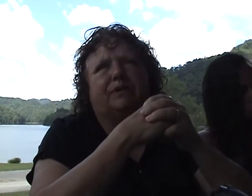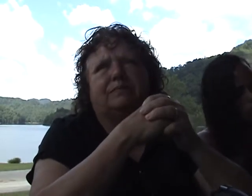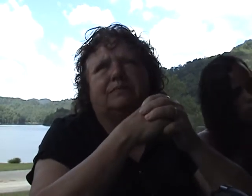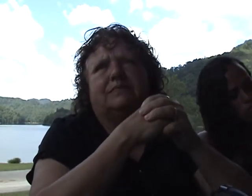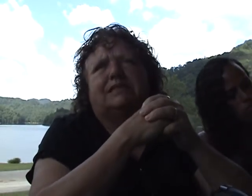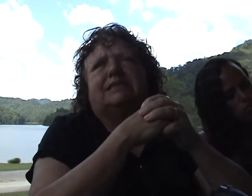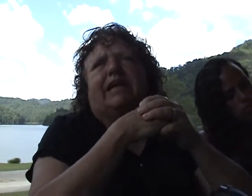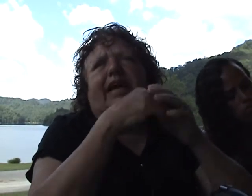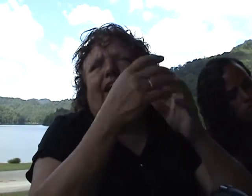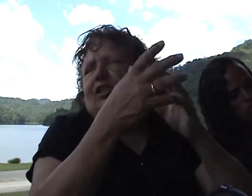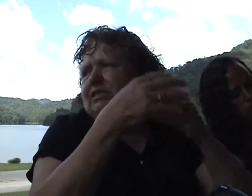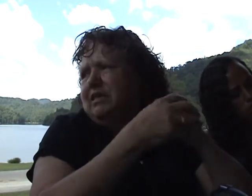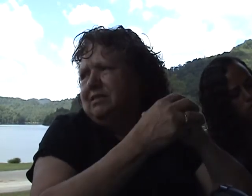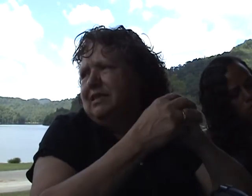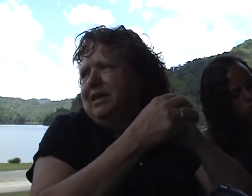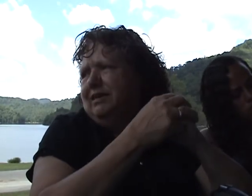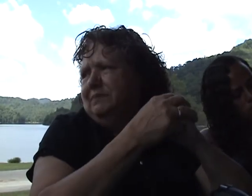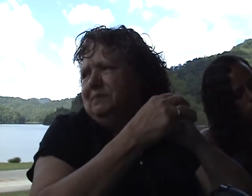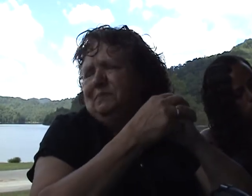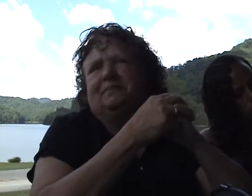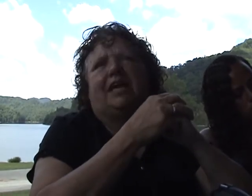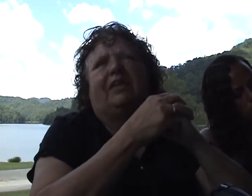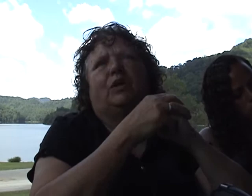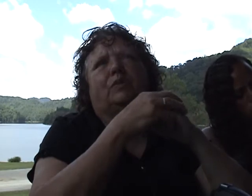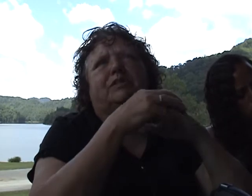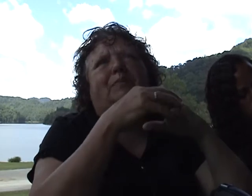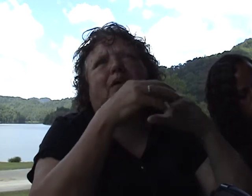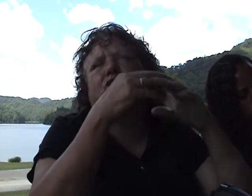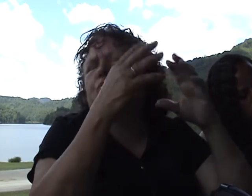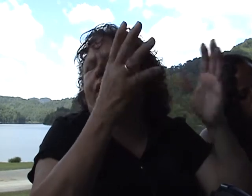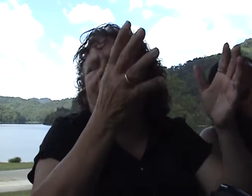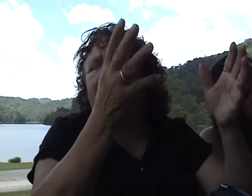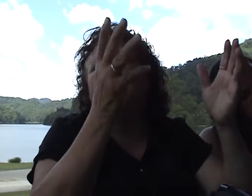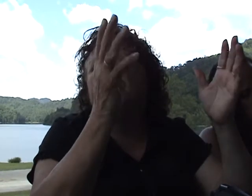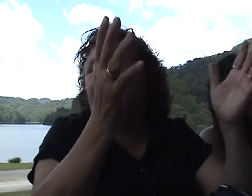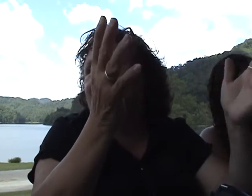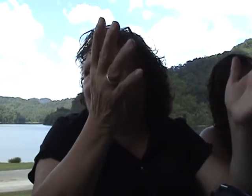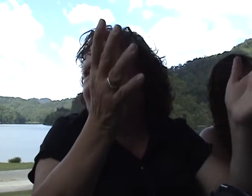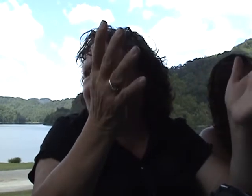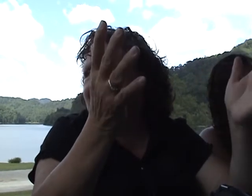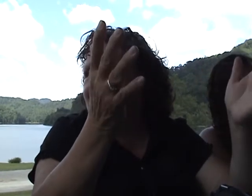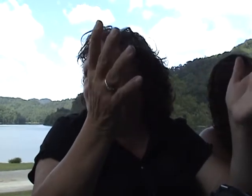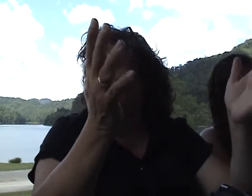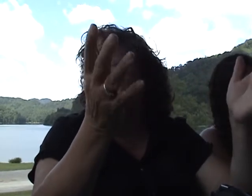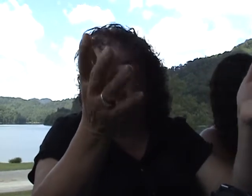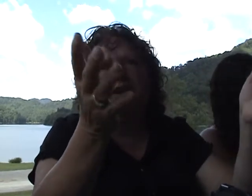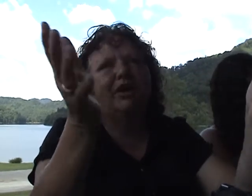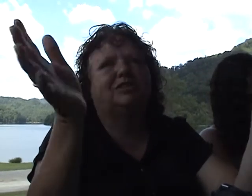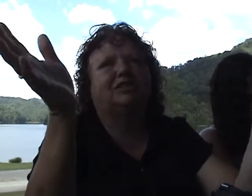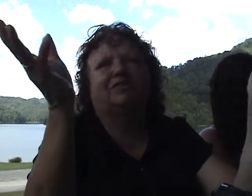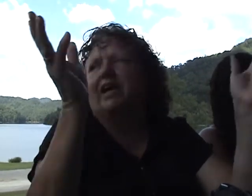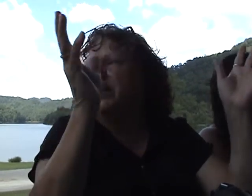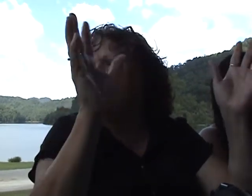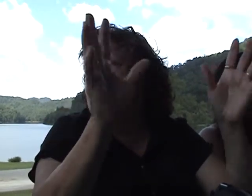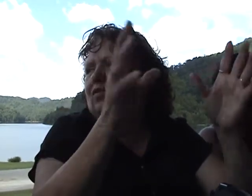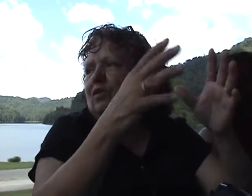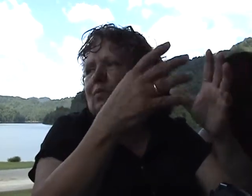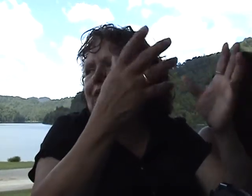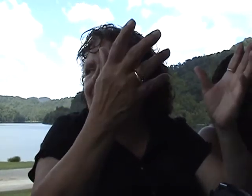and I looked outside and there was about 20 butterflies in my yard, just flying all over the place.